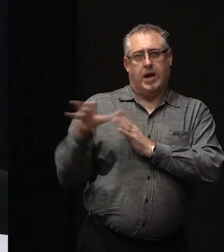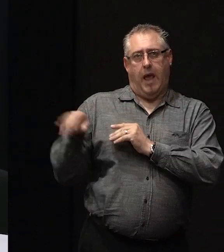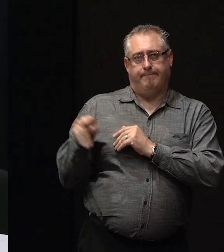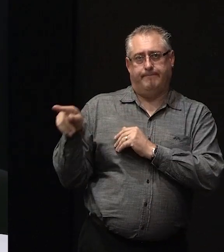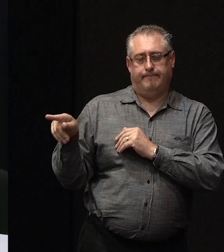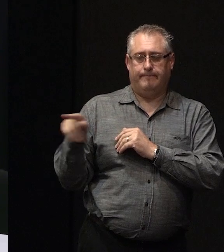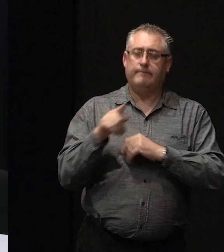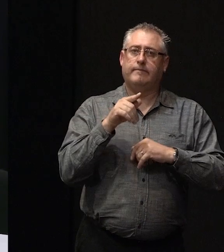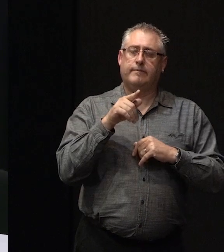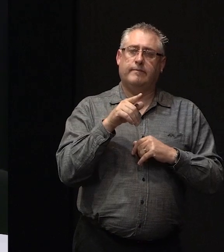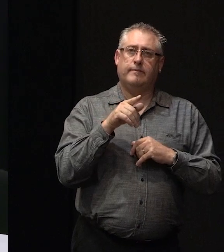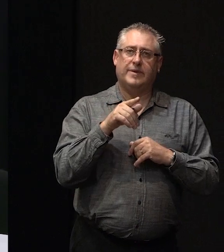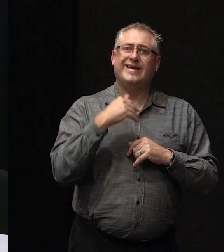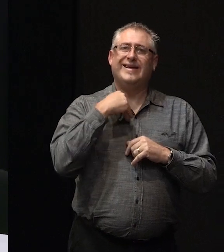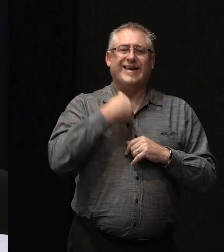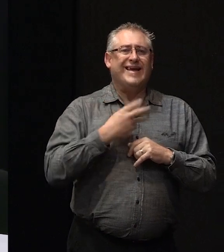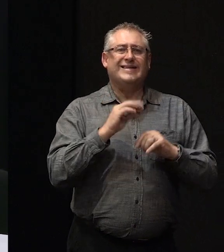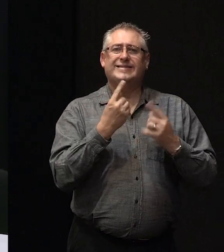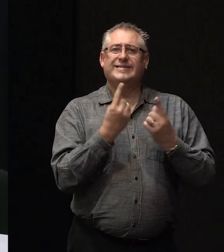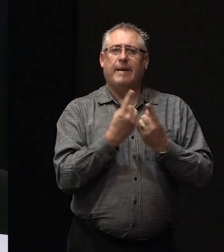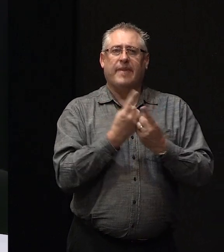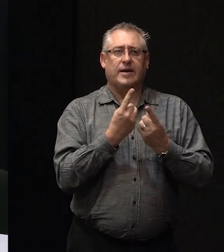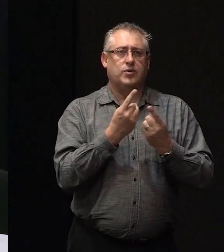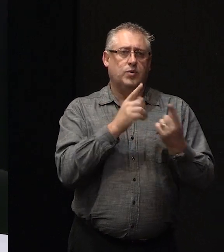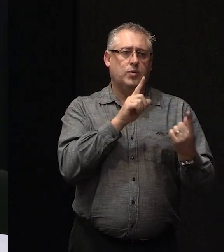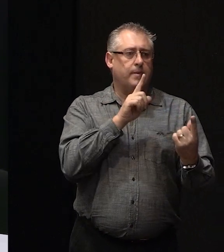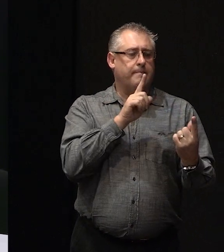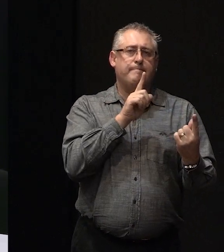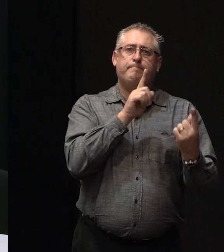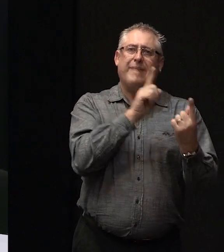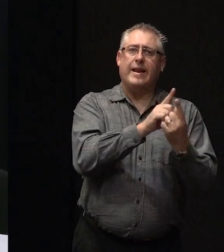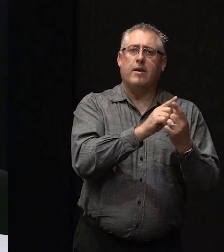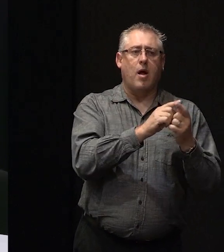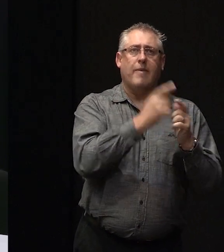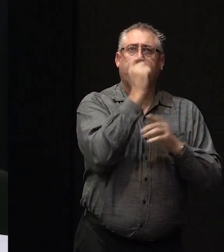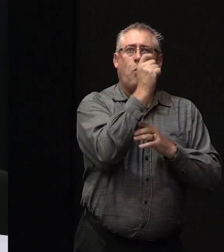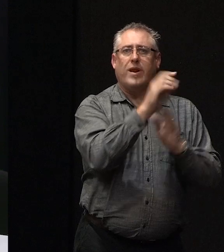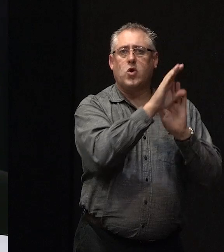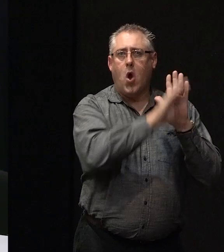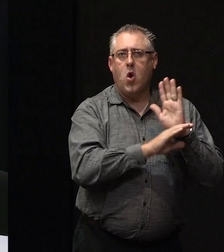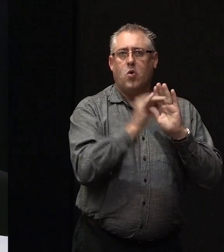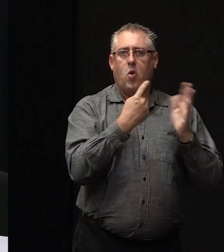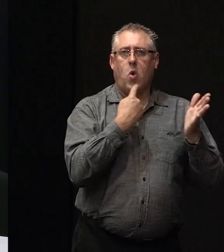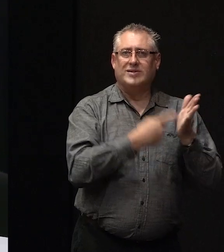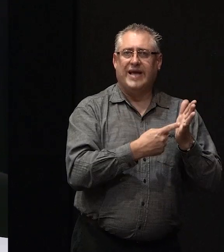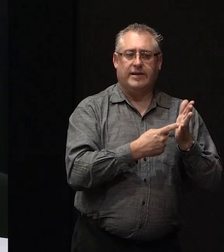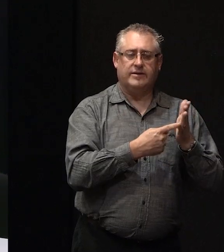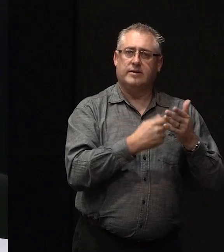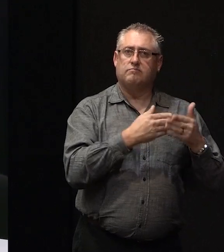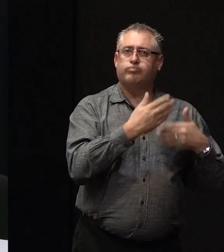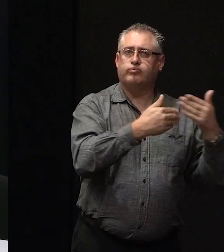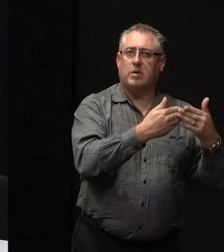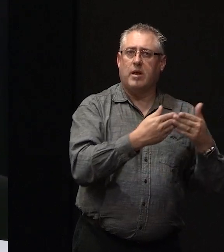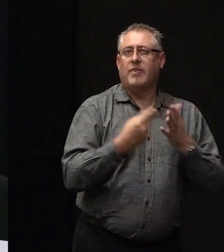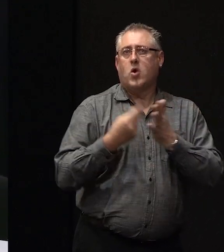it needs something to meet the current building code or consenting practices, then that's generally a cost that your